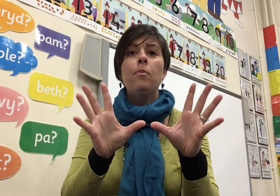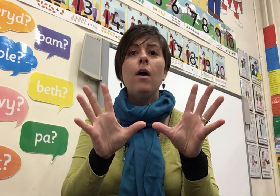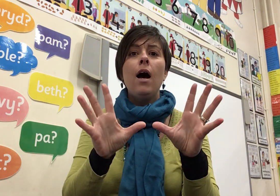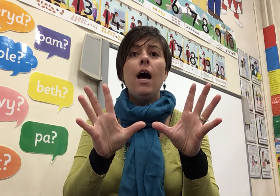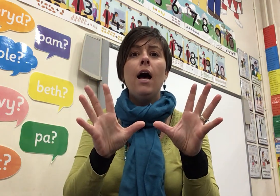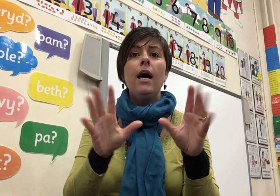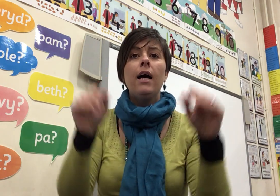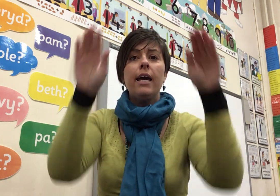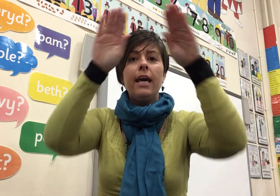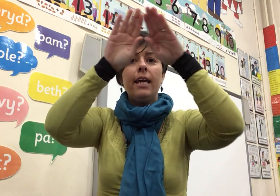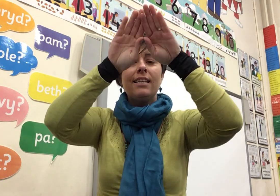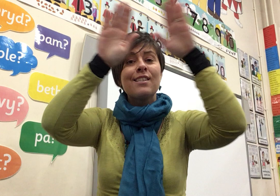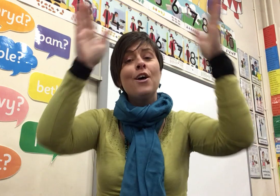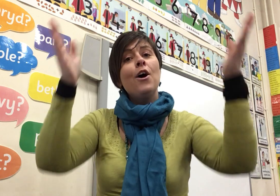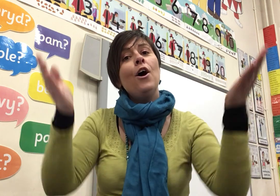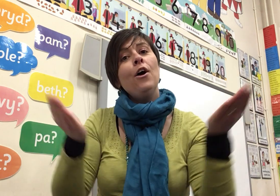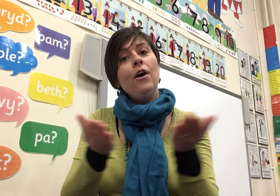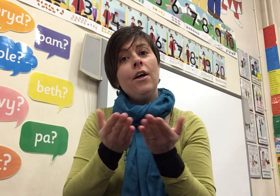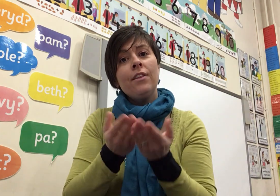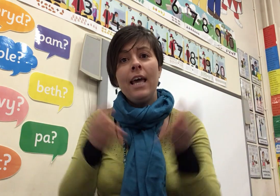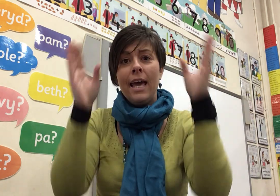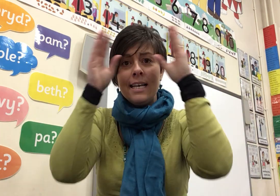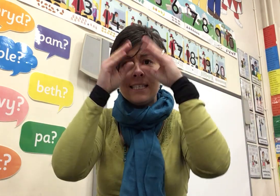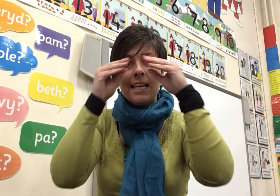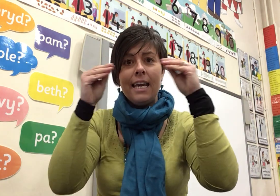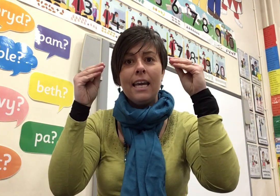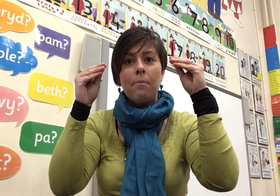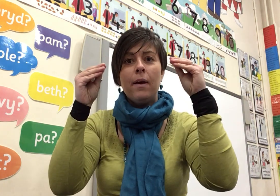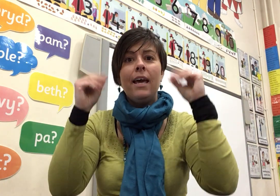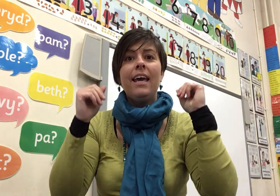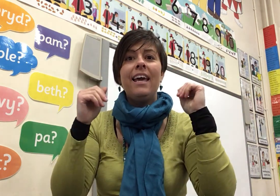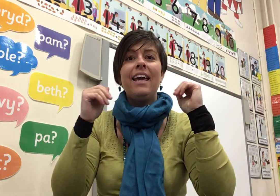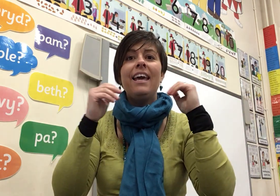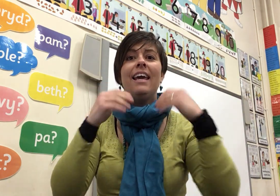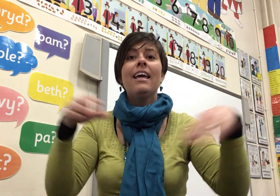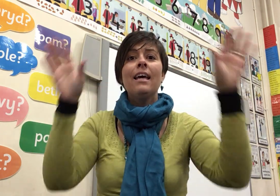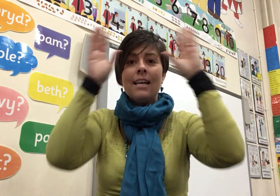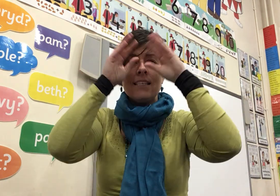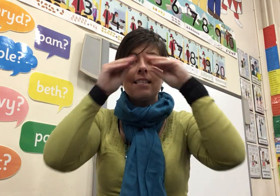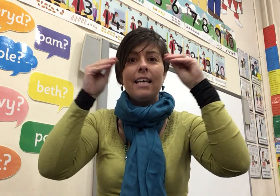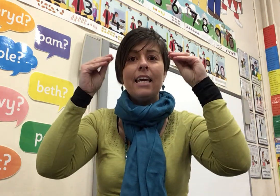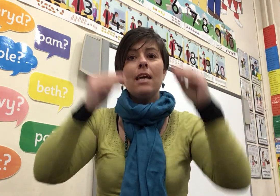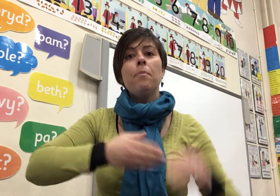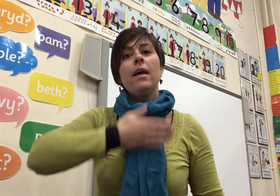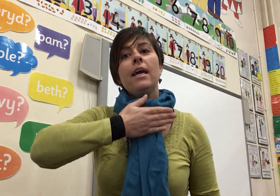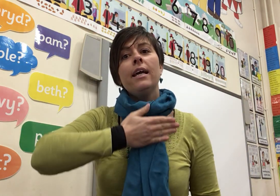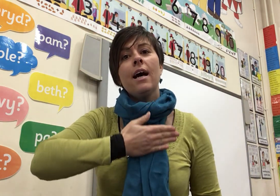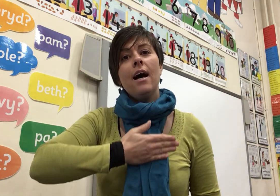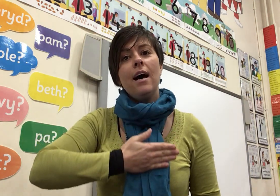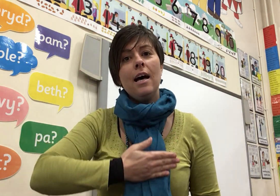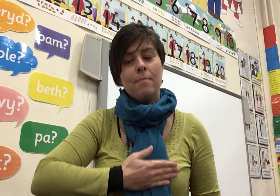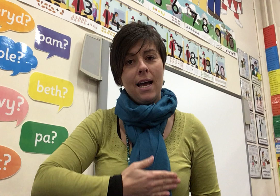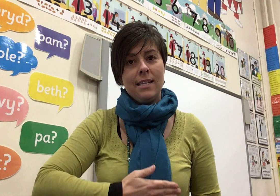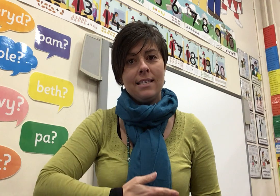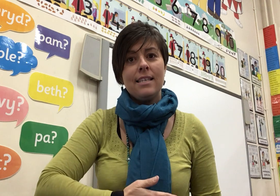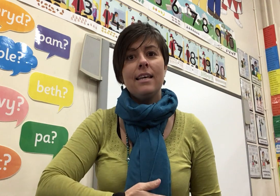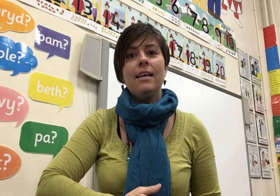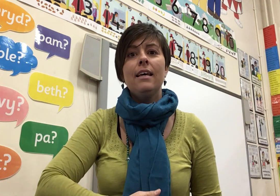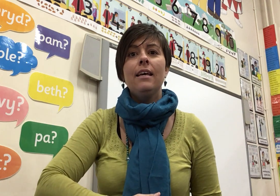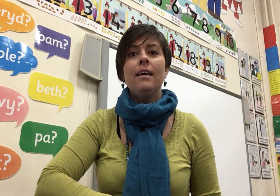bright Earth lay sleeping Sleeping calm and still